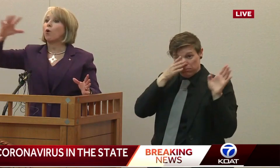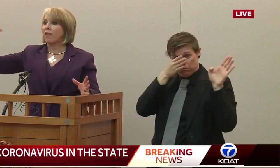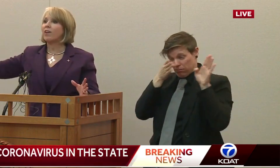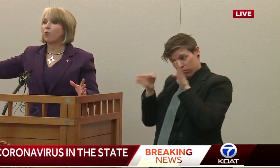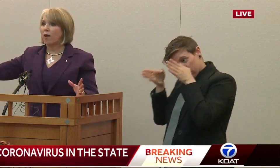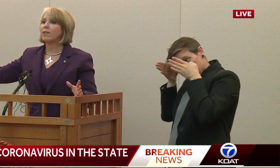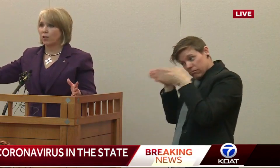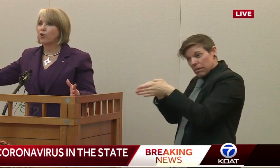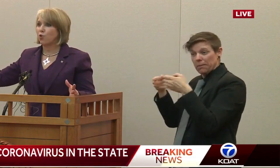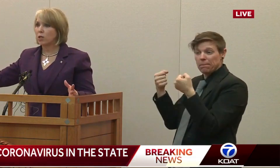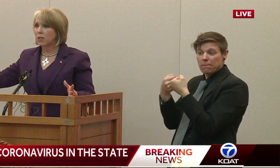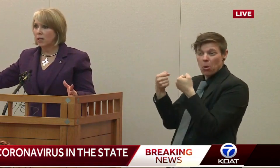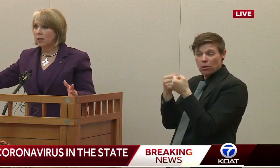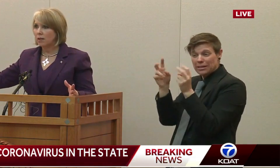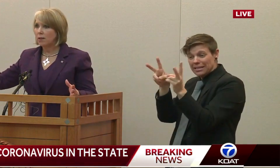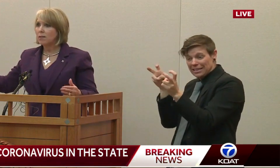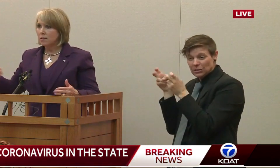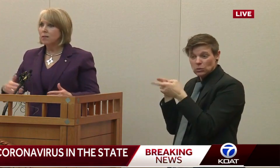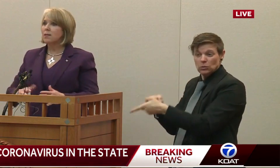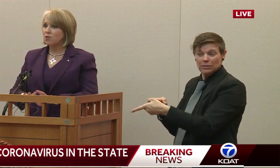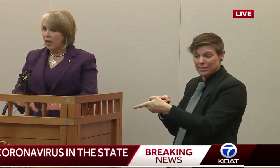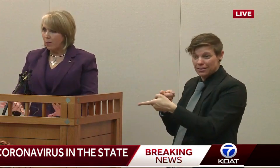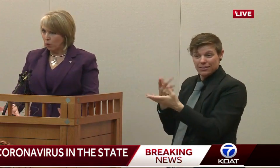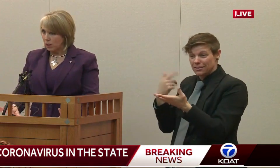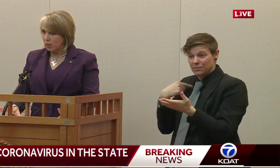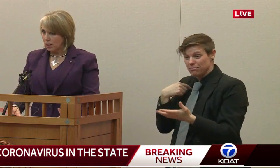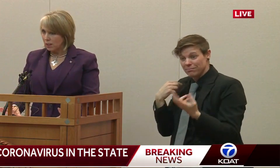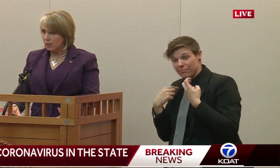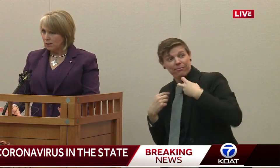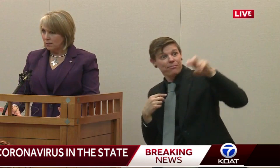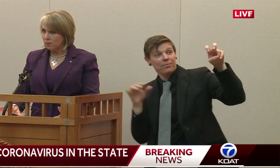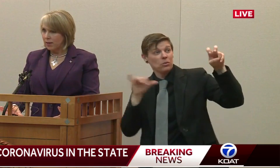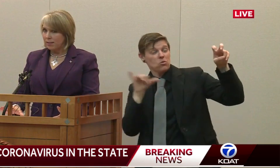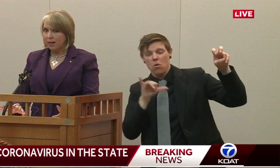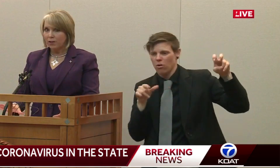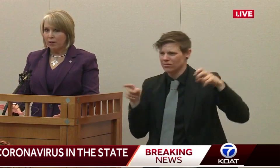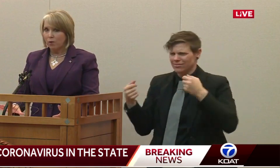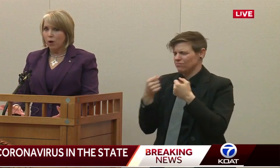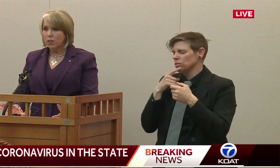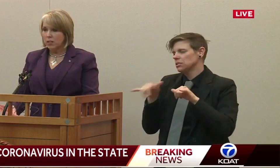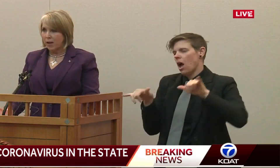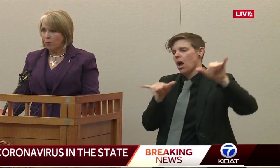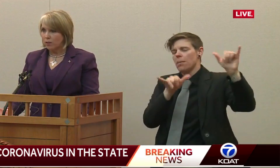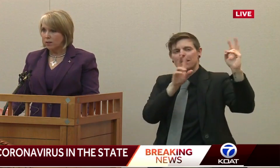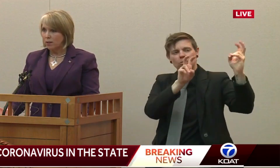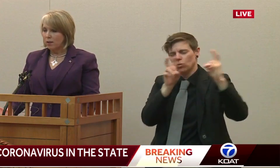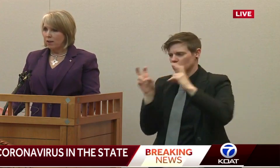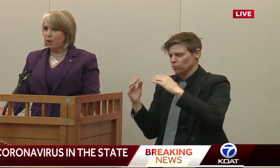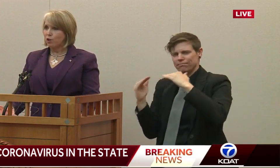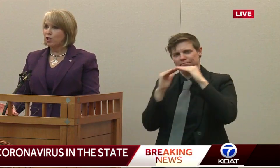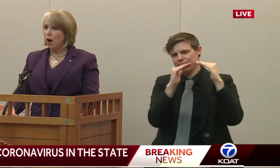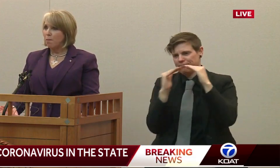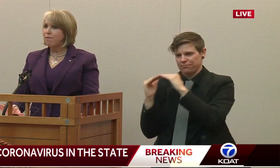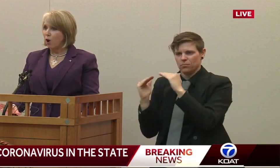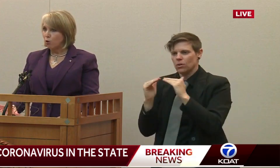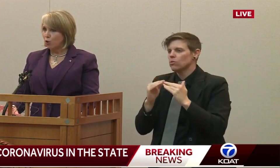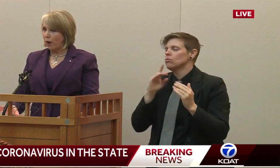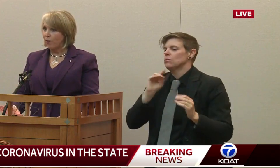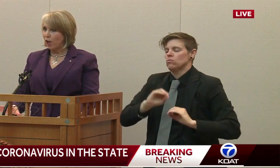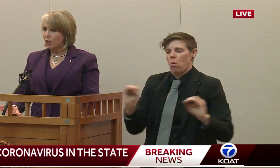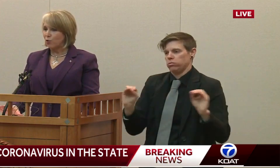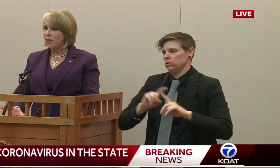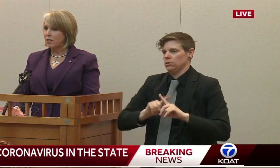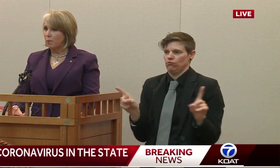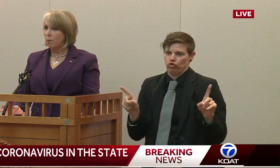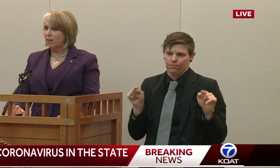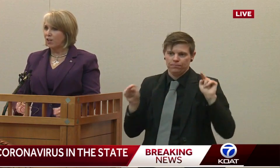more than traveling to New York City. Same risk, right? Is that clear to everyone? Same risk. There are some folks